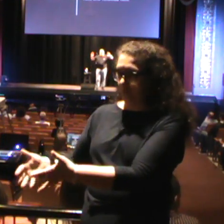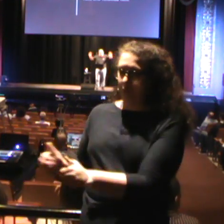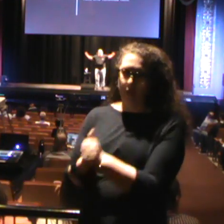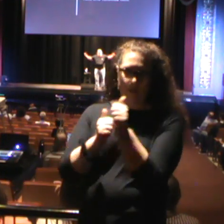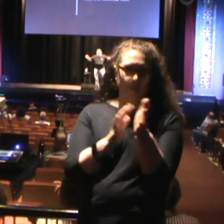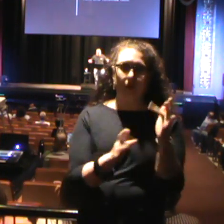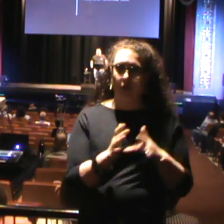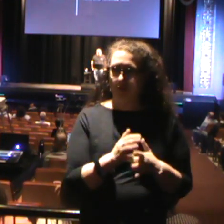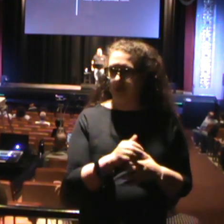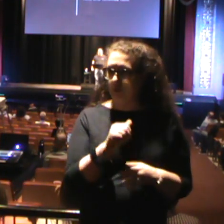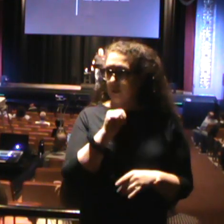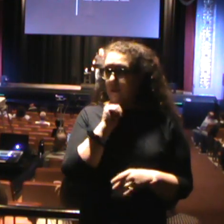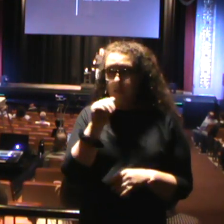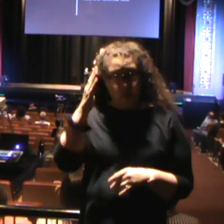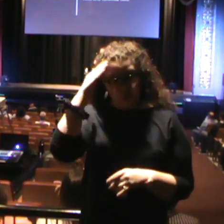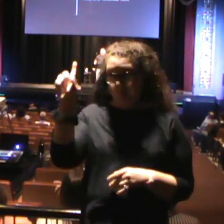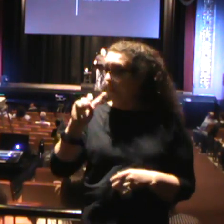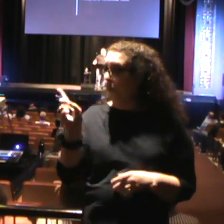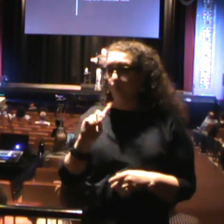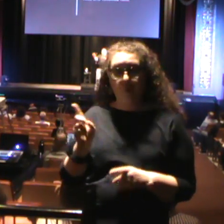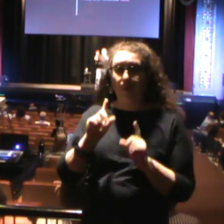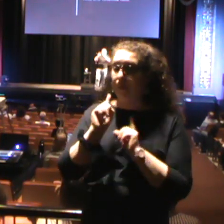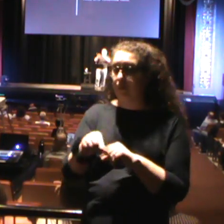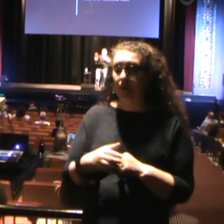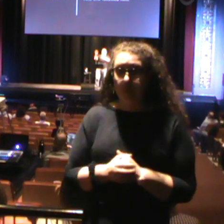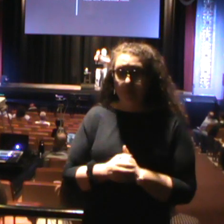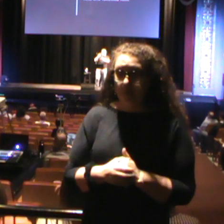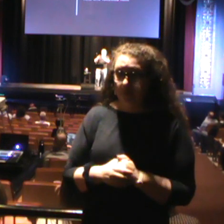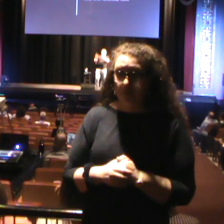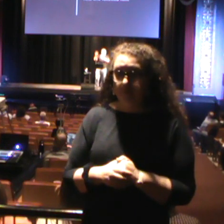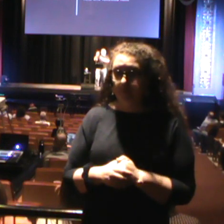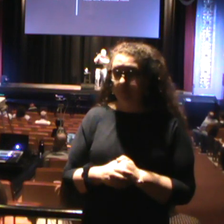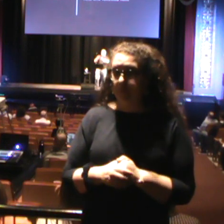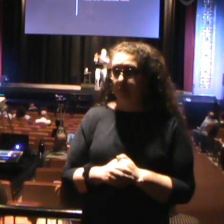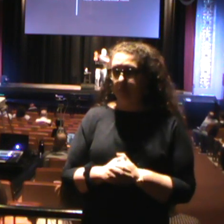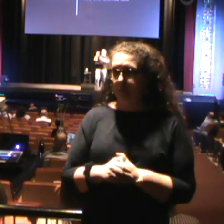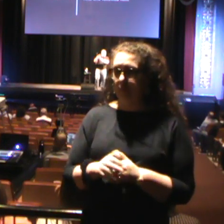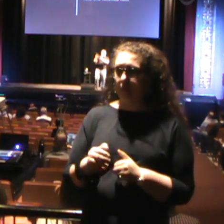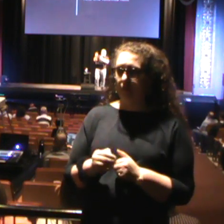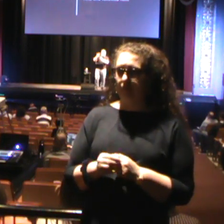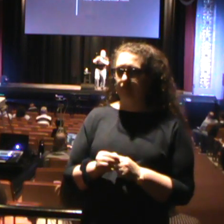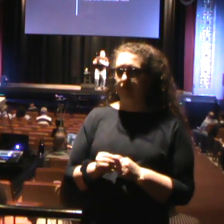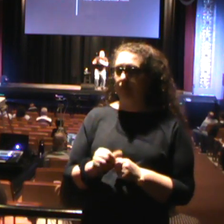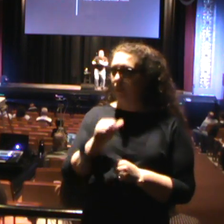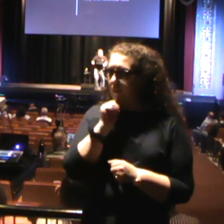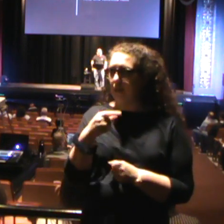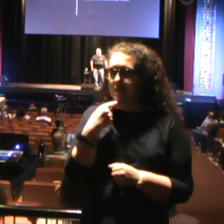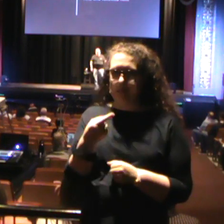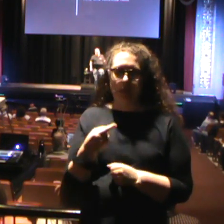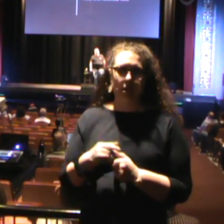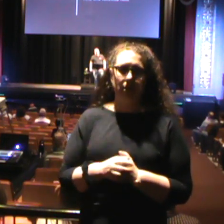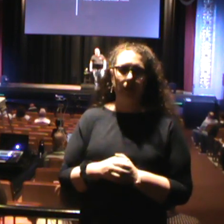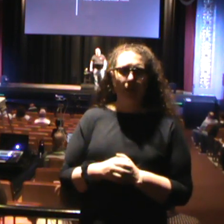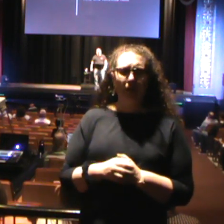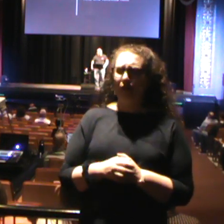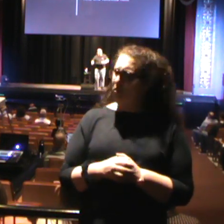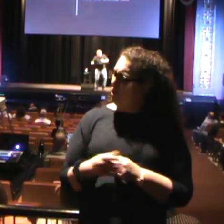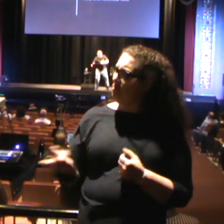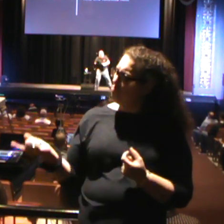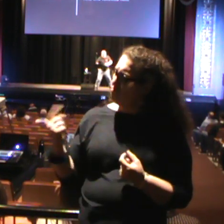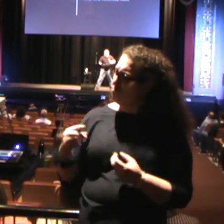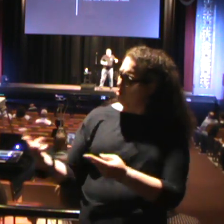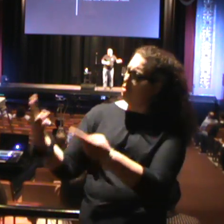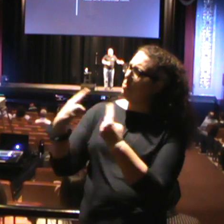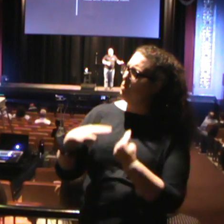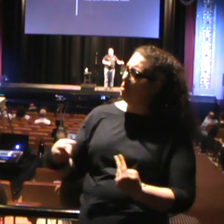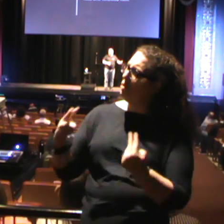didn't say where they were going. They didn't say, hey, just keep watching and seeing if this is what I want to do. They didn't